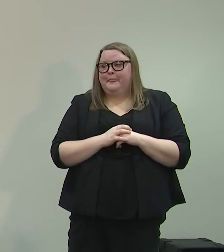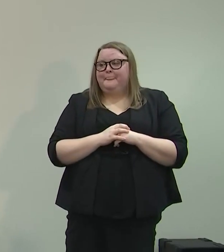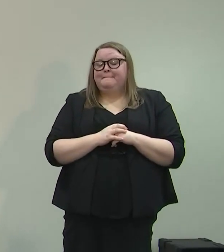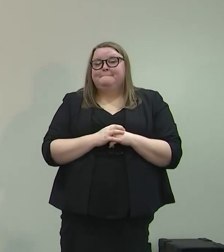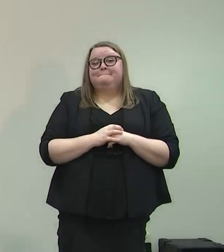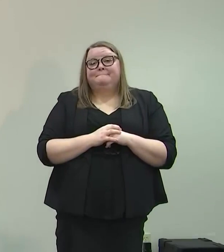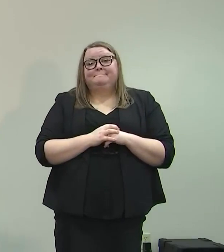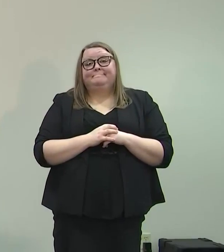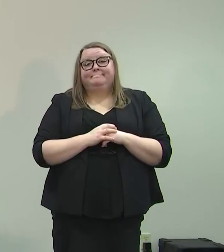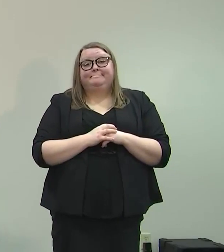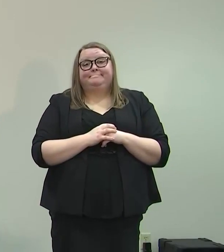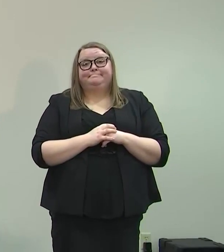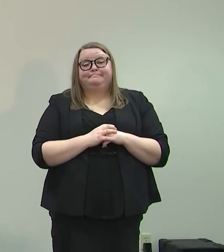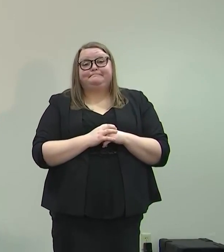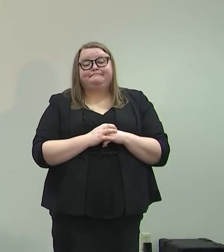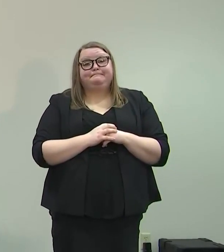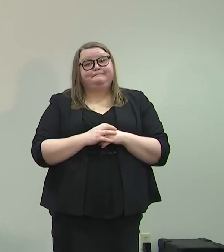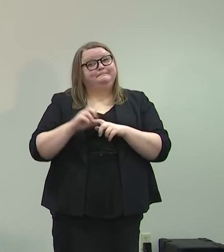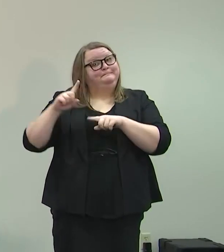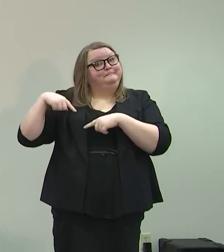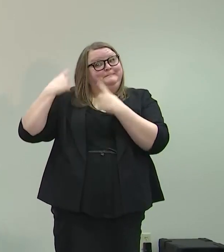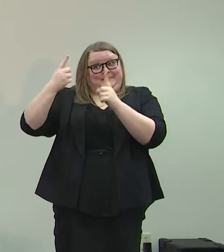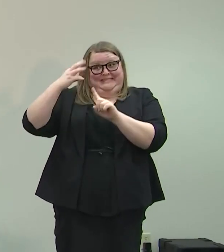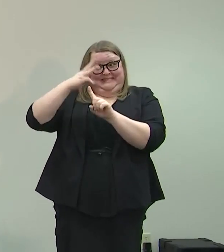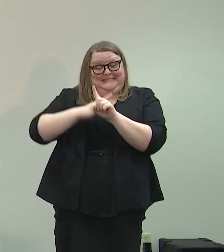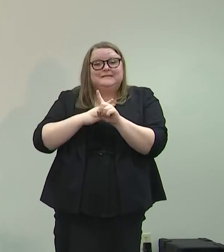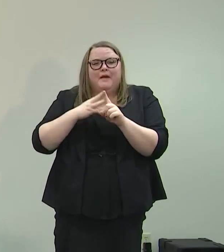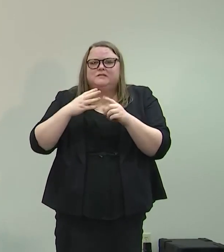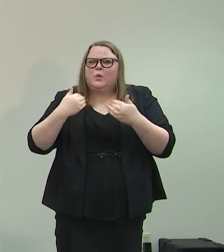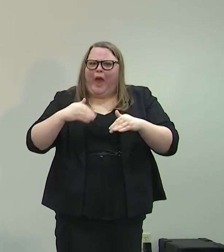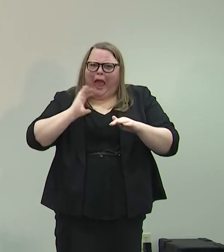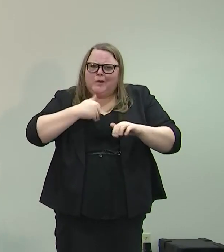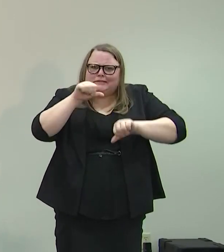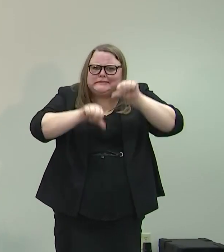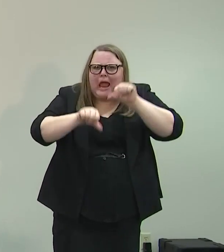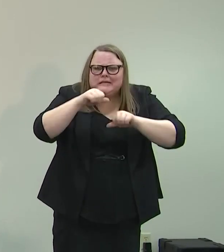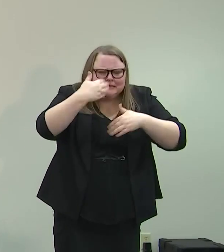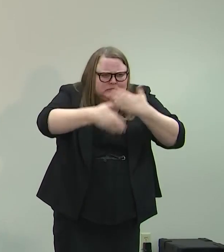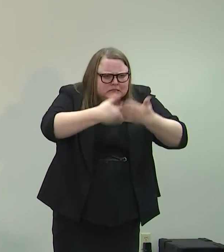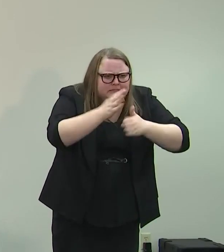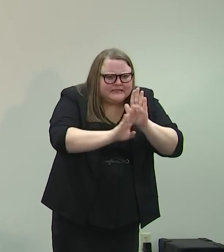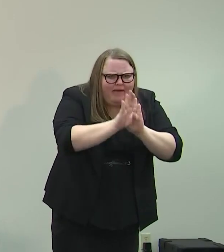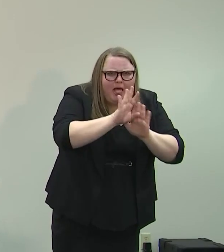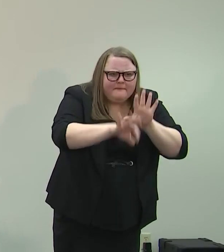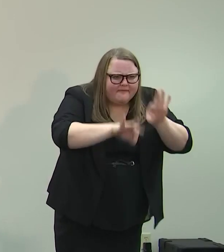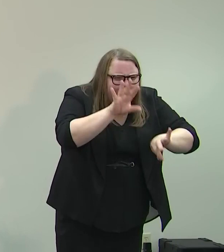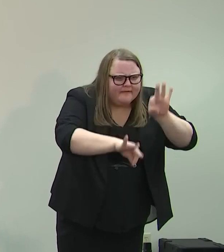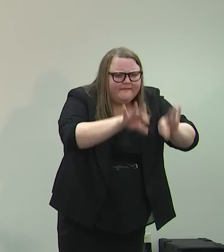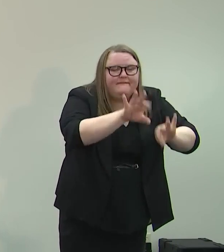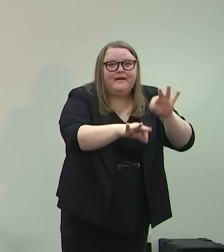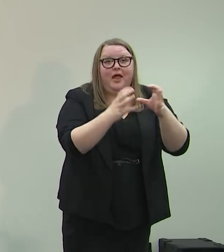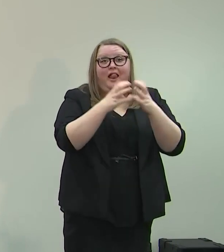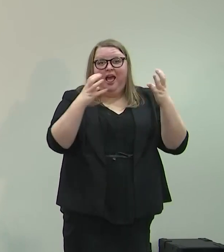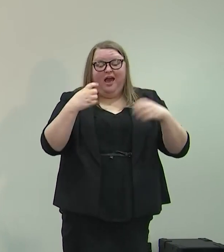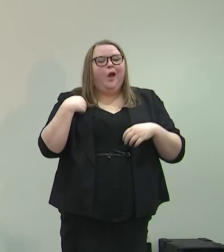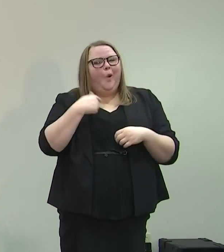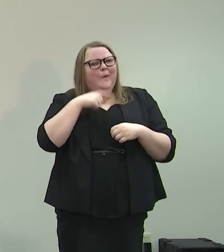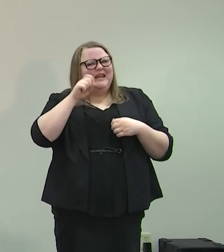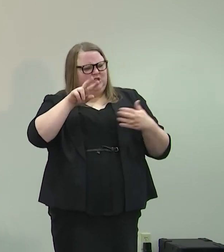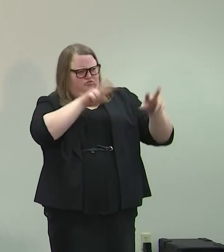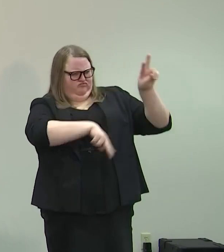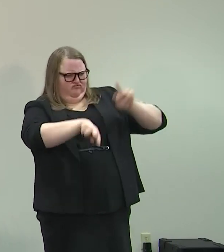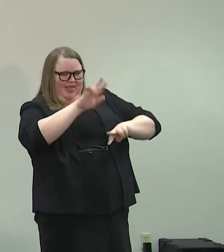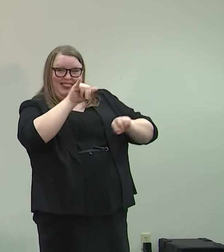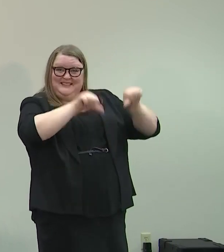In the past six months since science has developed, and they've developed a lot, we should review to see what measures we should